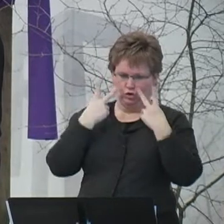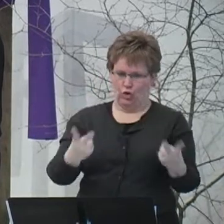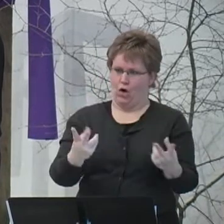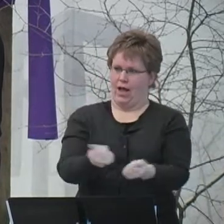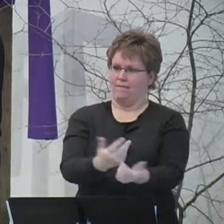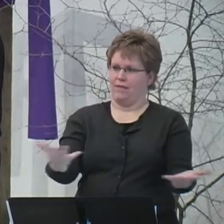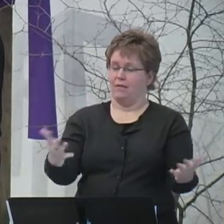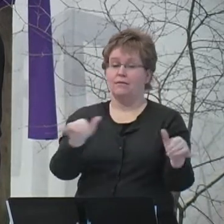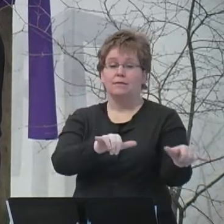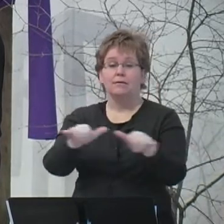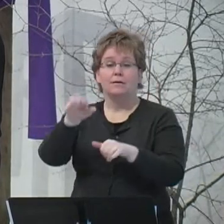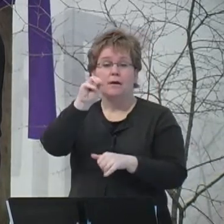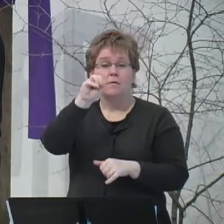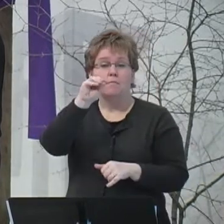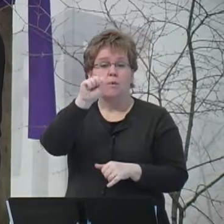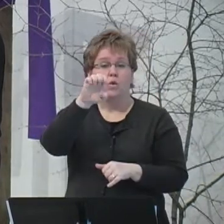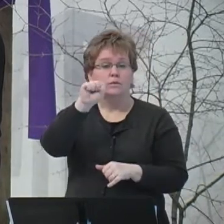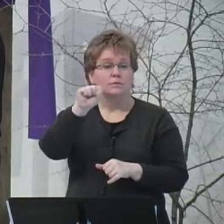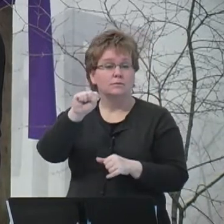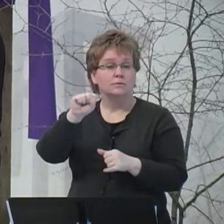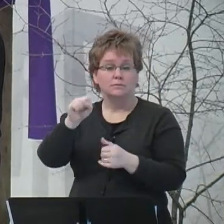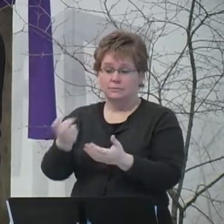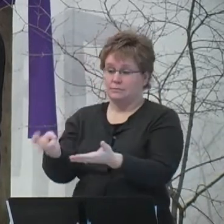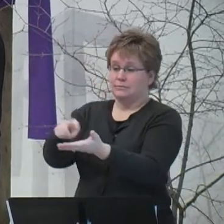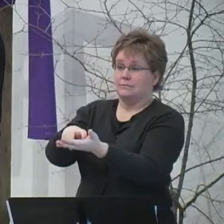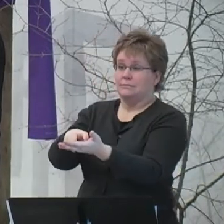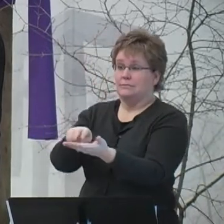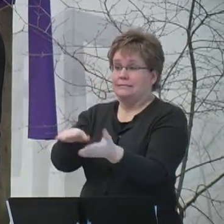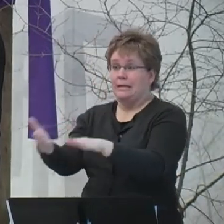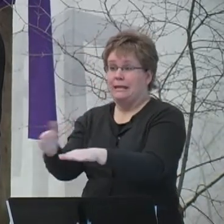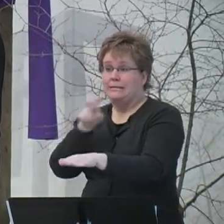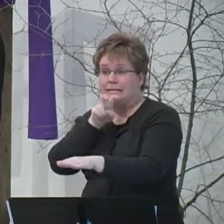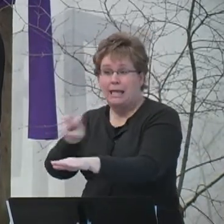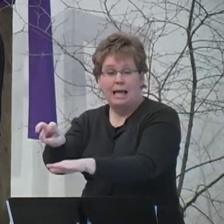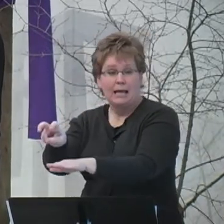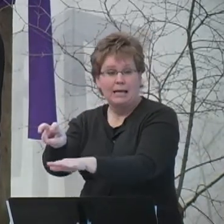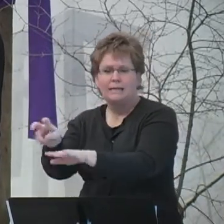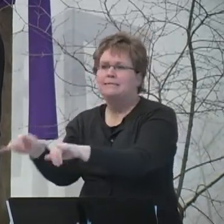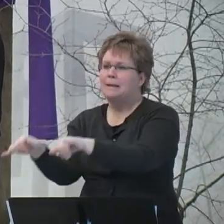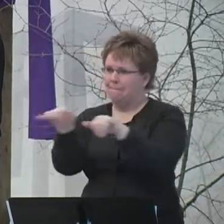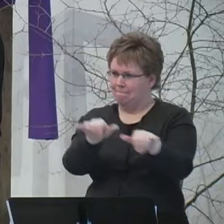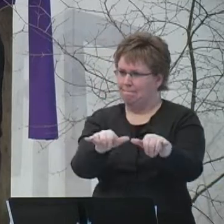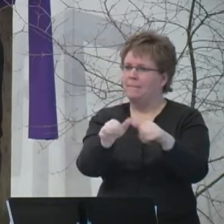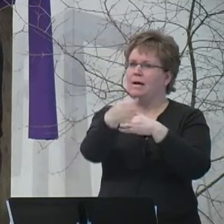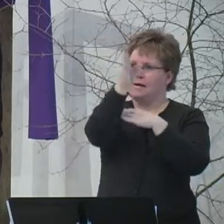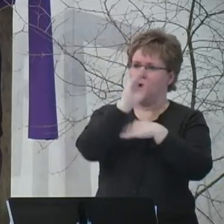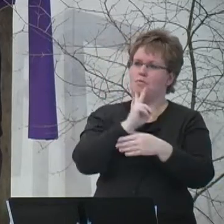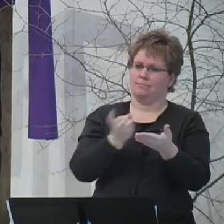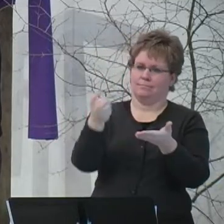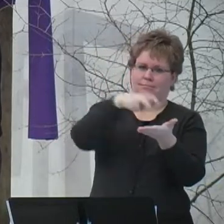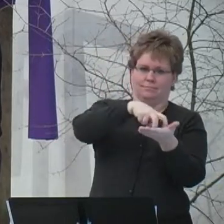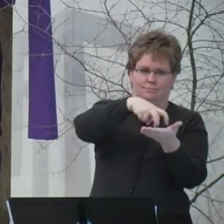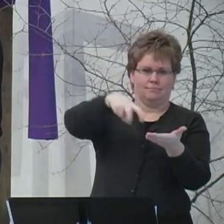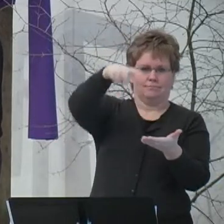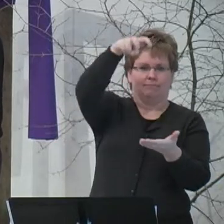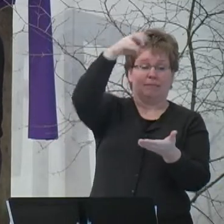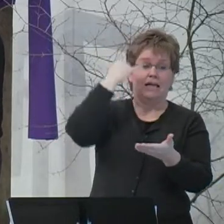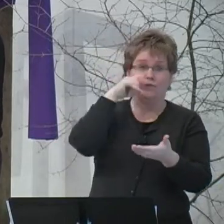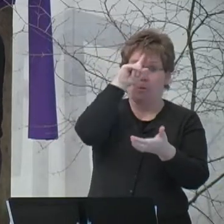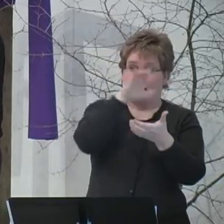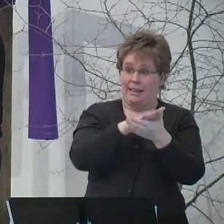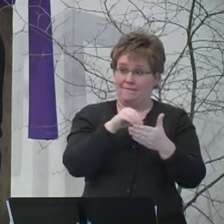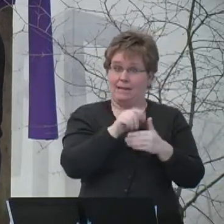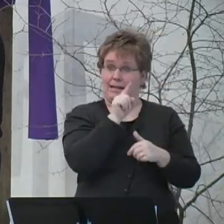as Moses lifted up the serpent in the wilderness, so must the Son of Man be lifted up, that whoever believes in him